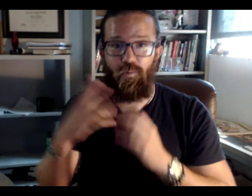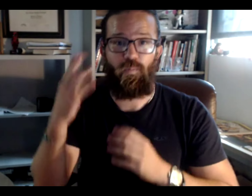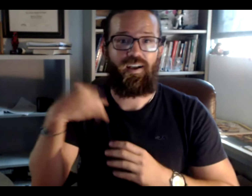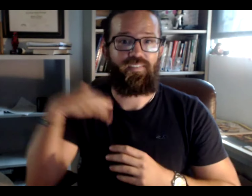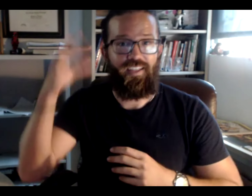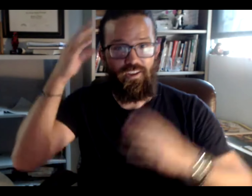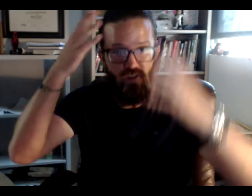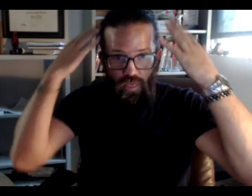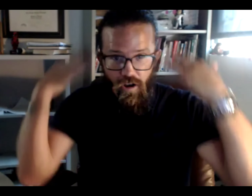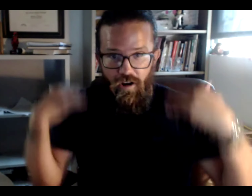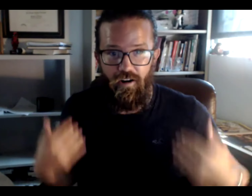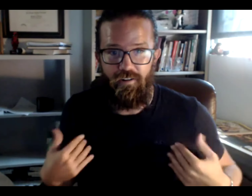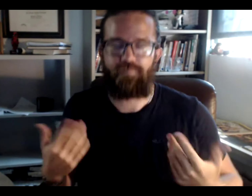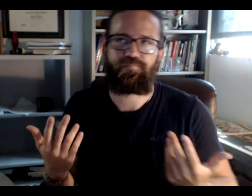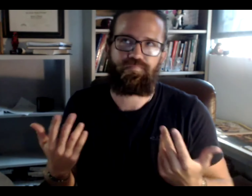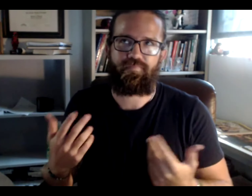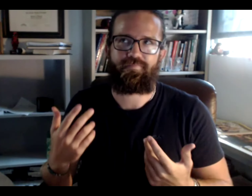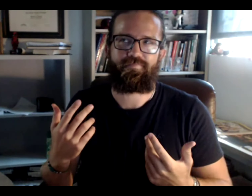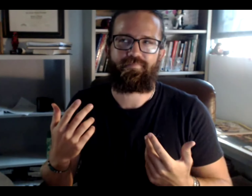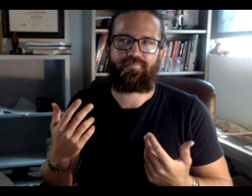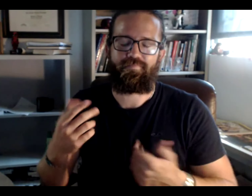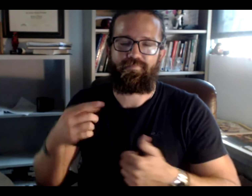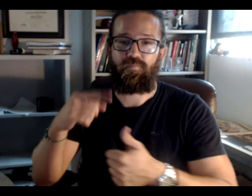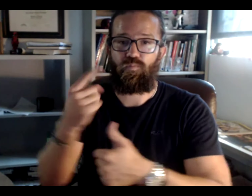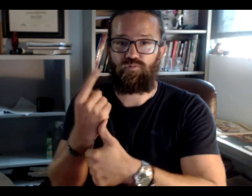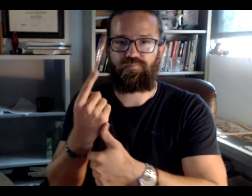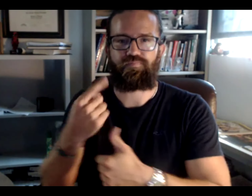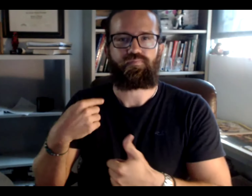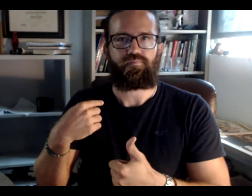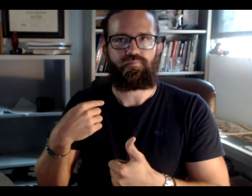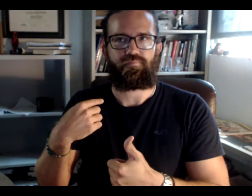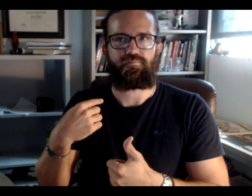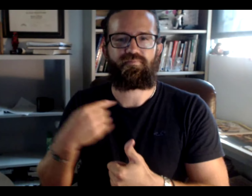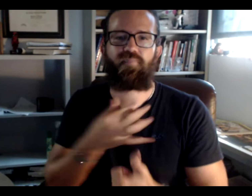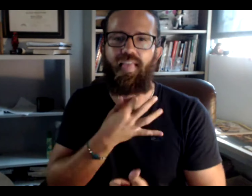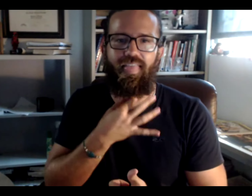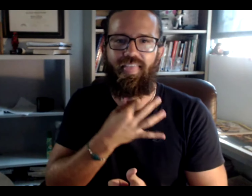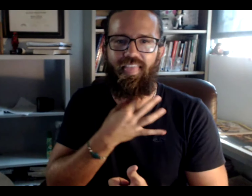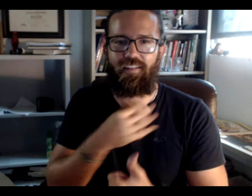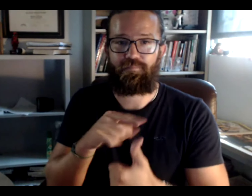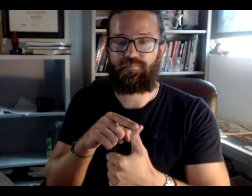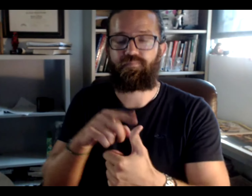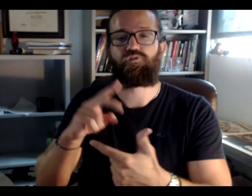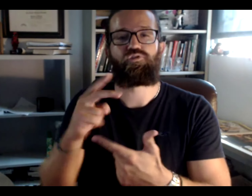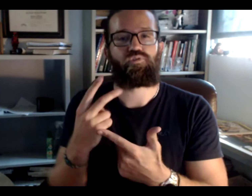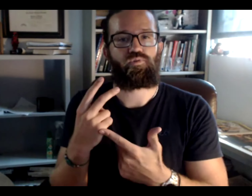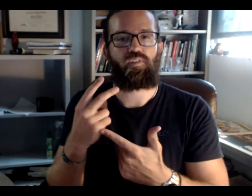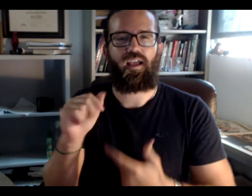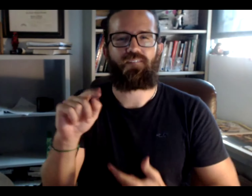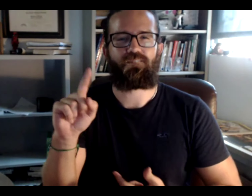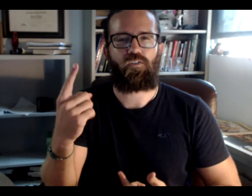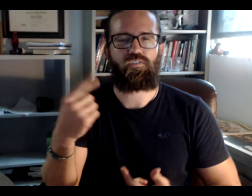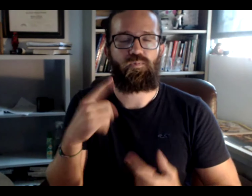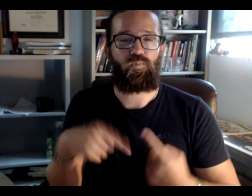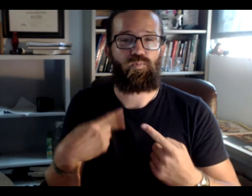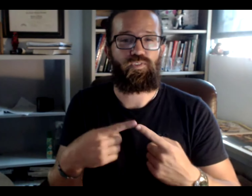So, the reason why I have a beard and my hair is longer is, well, first of all, I was curious.